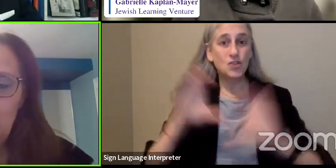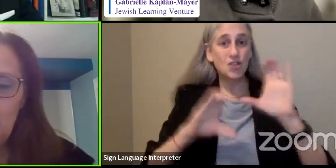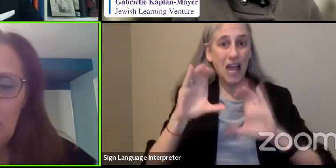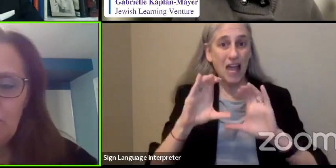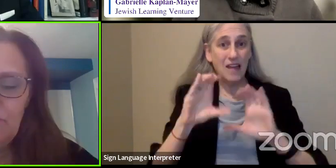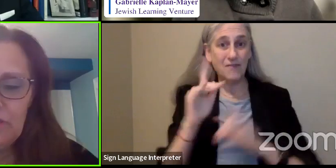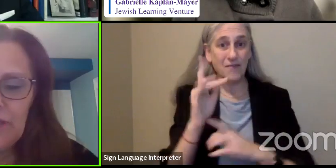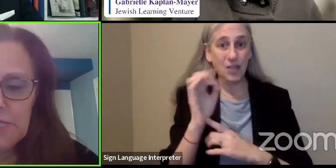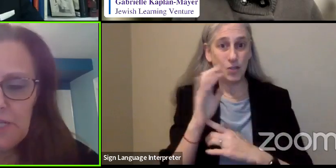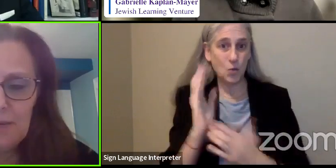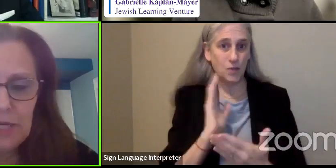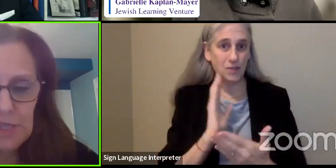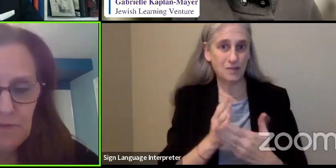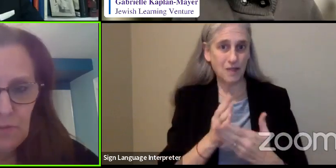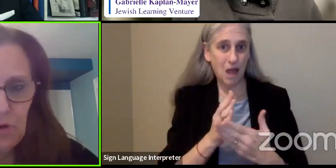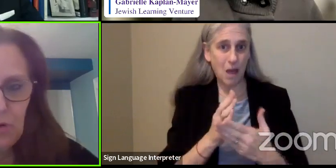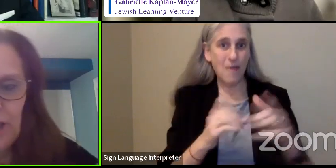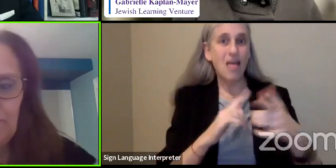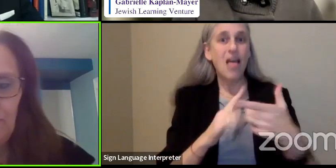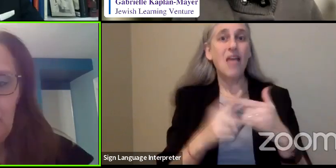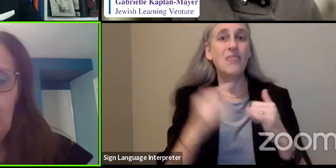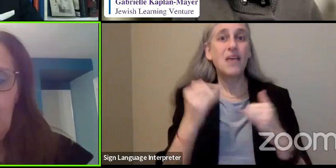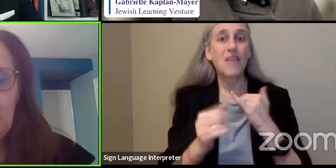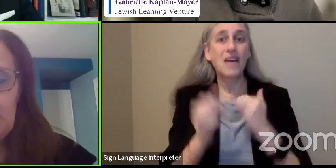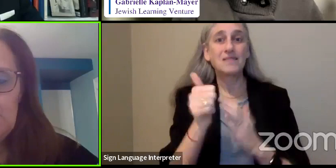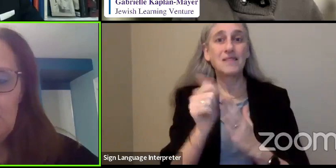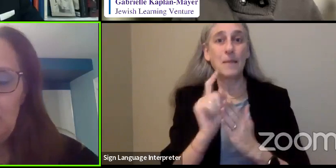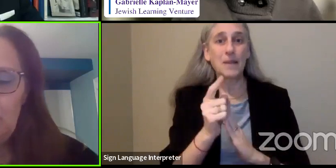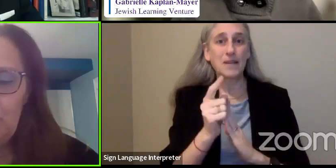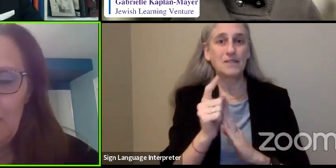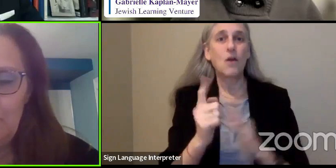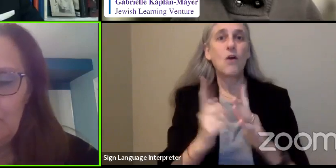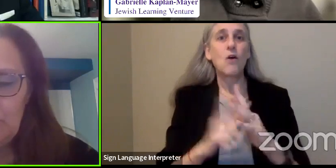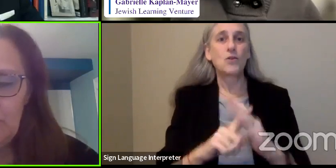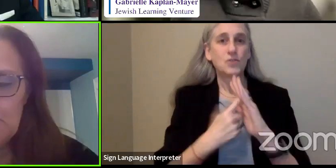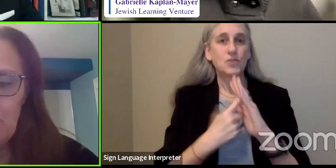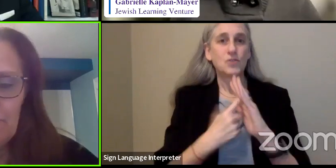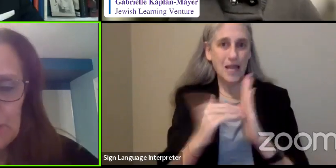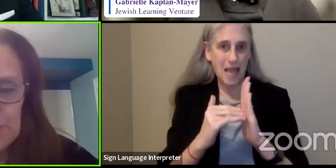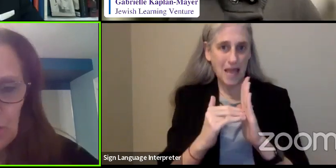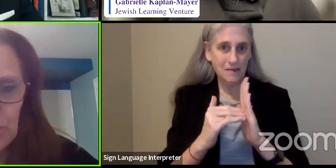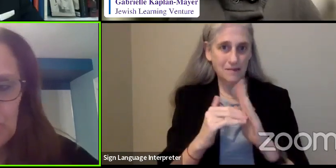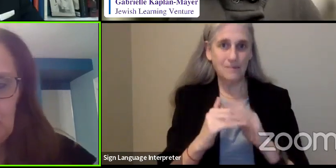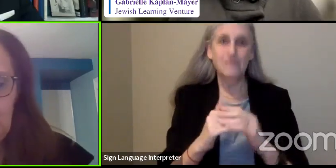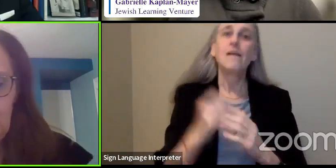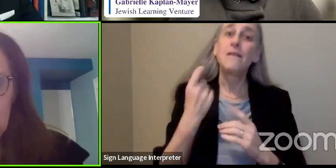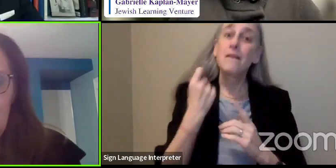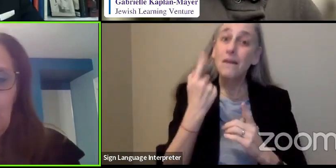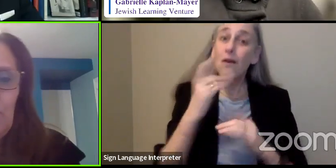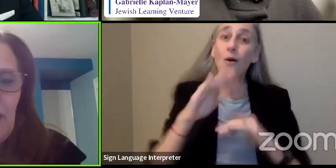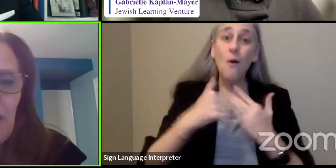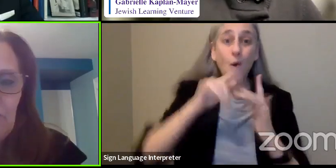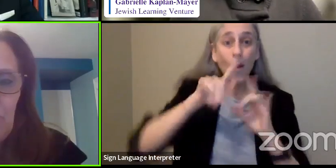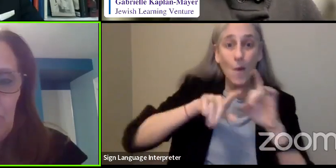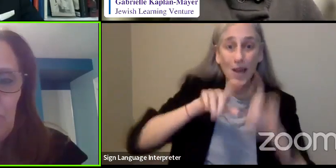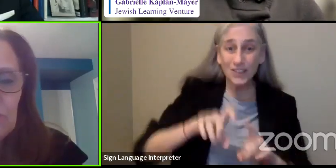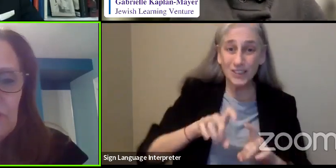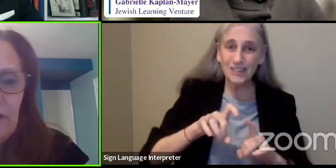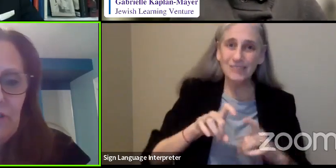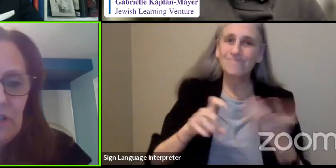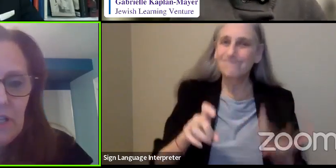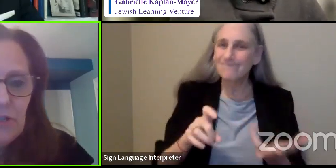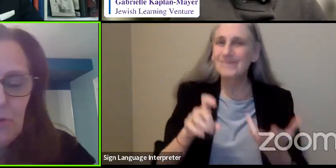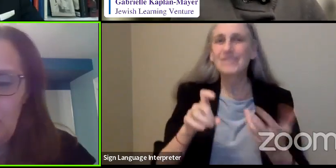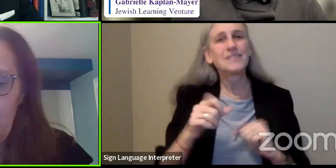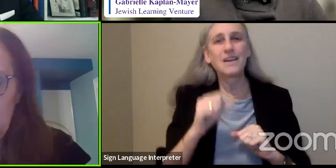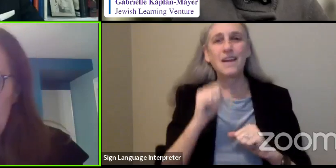It will turn on for the last 10 minutes of the program, and please know that we will not be able to answer every single question in the time that we have, but we will